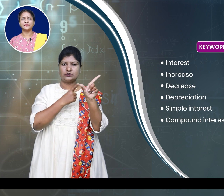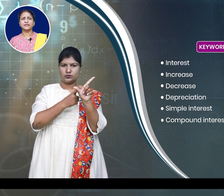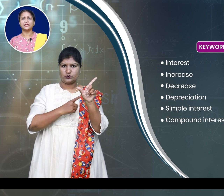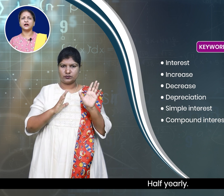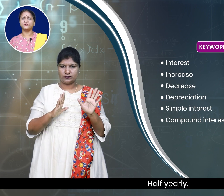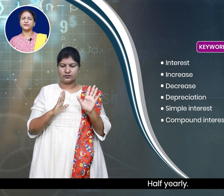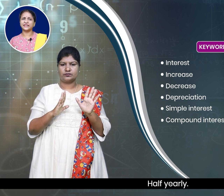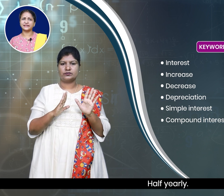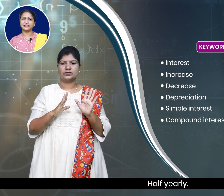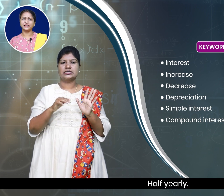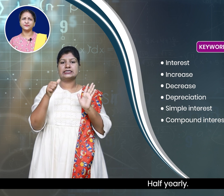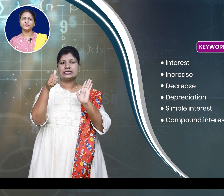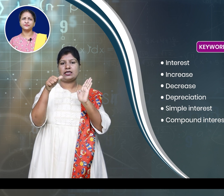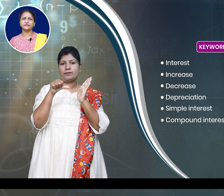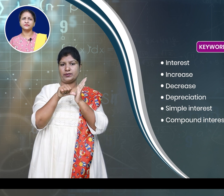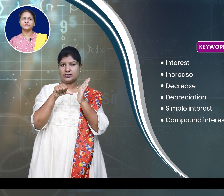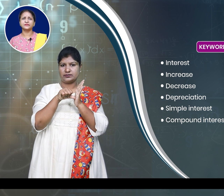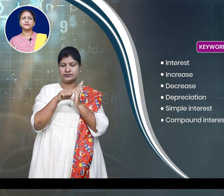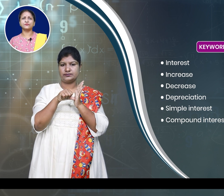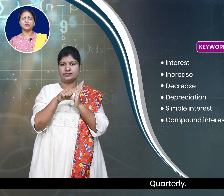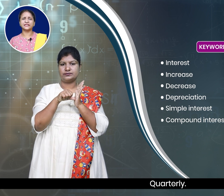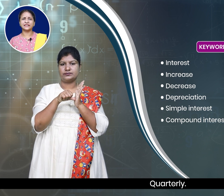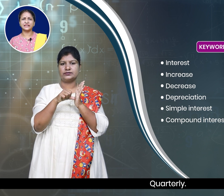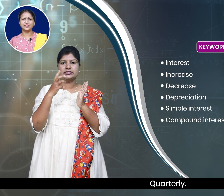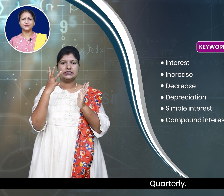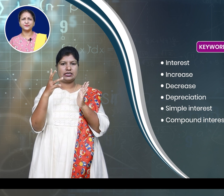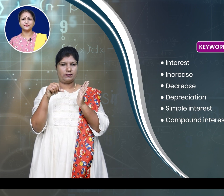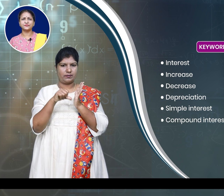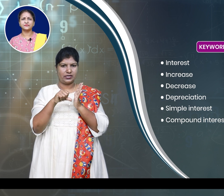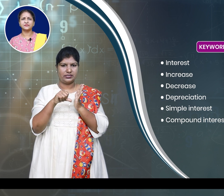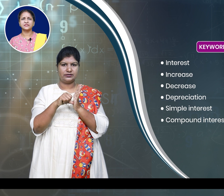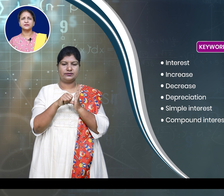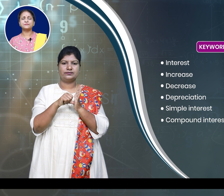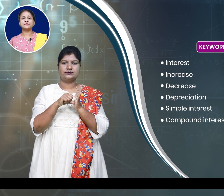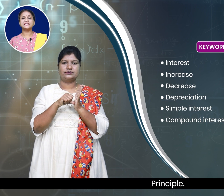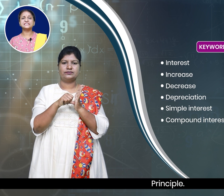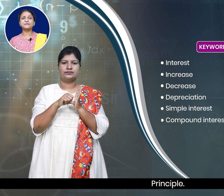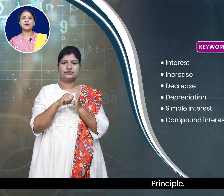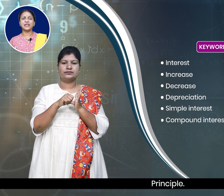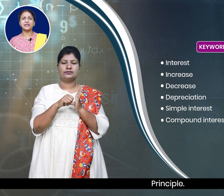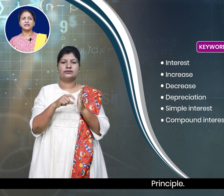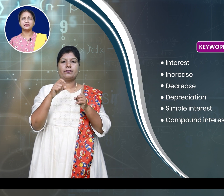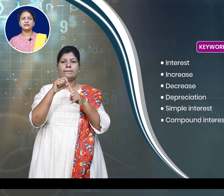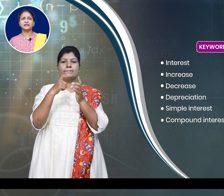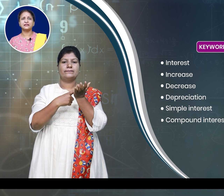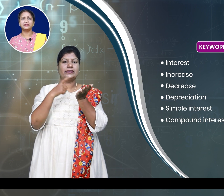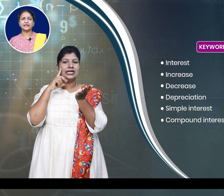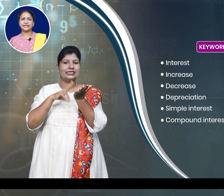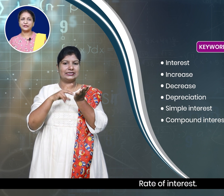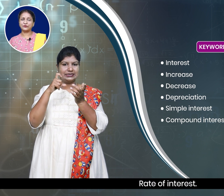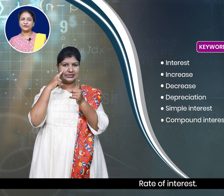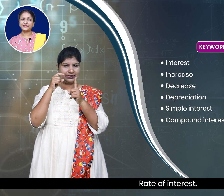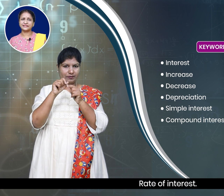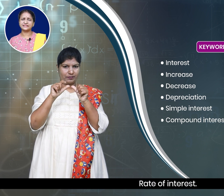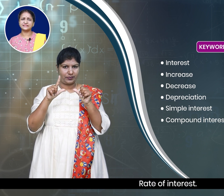half yearly, quarterly, principal, rate of interest